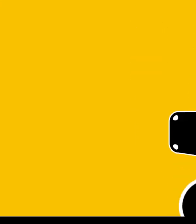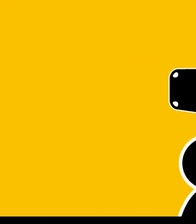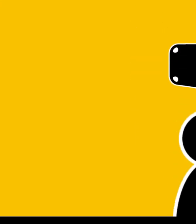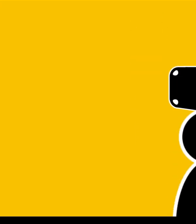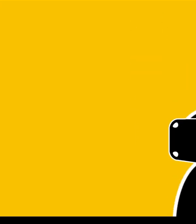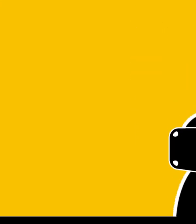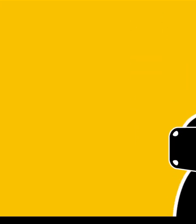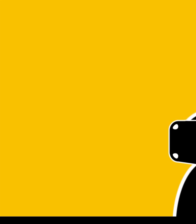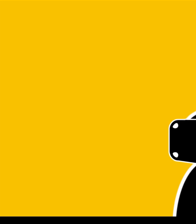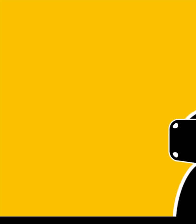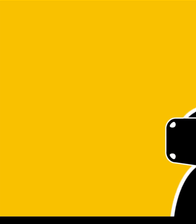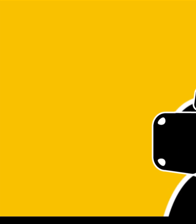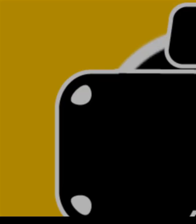Let's have a look inside this VR application.